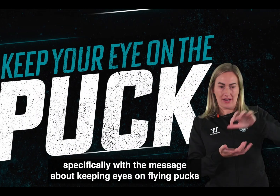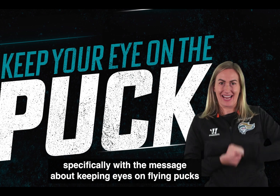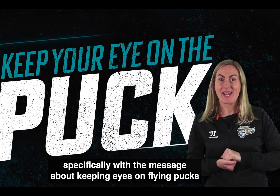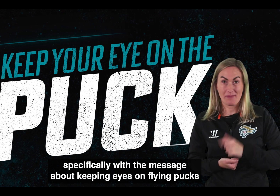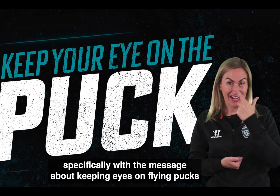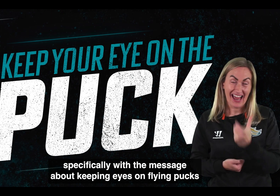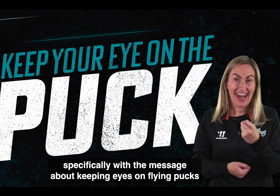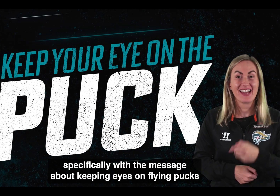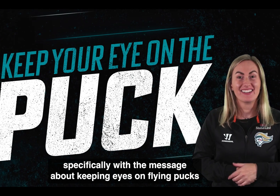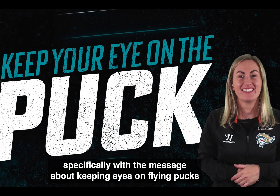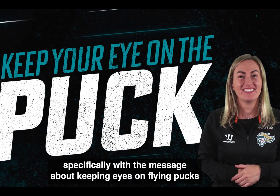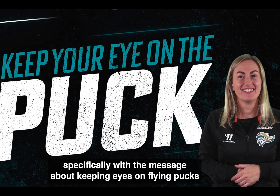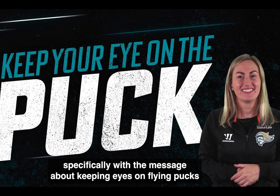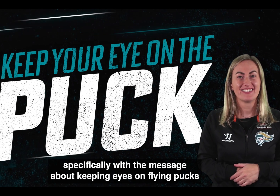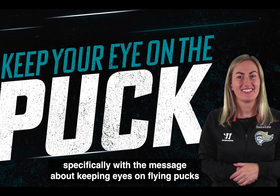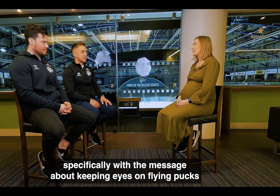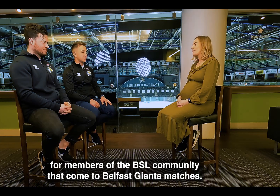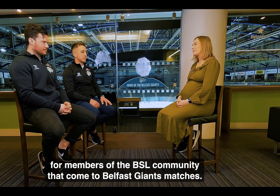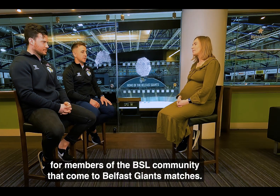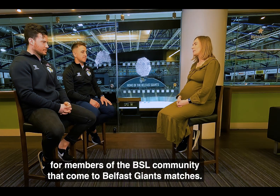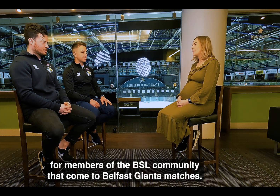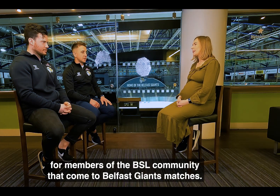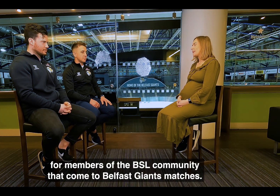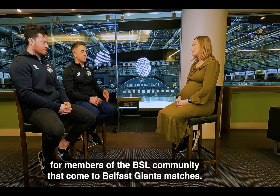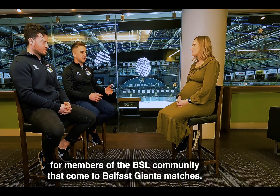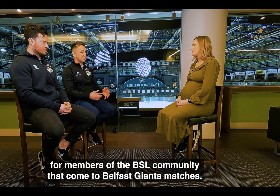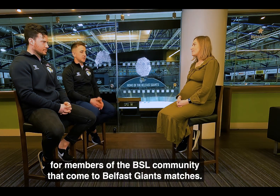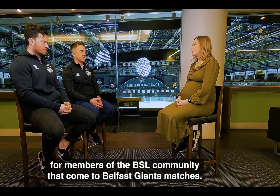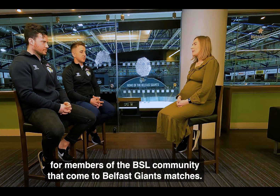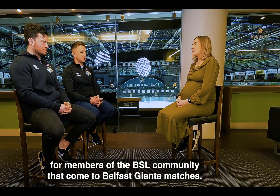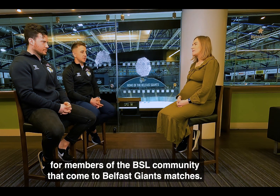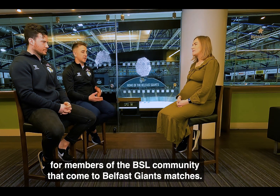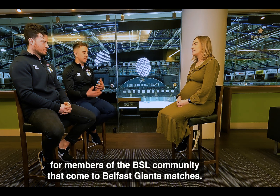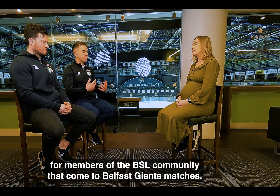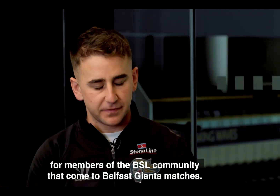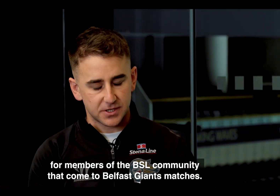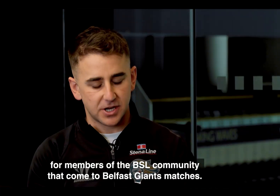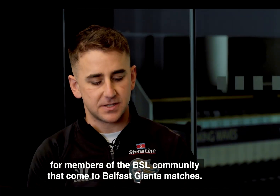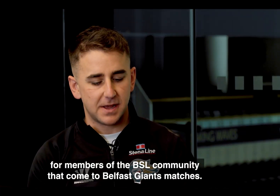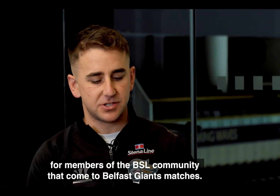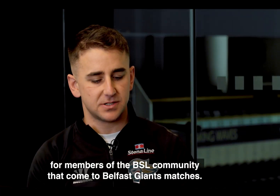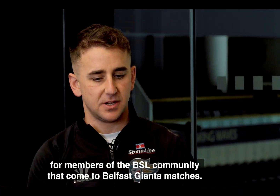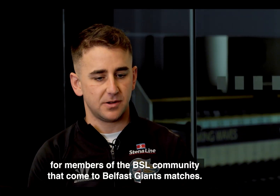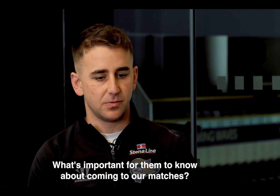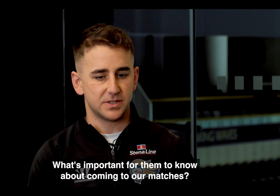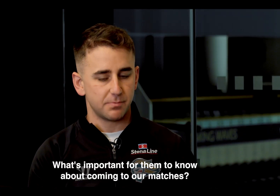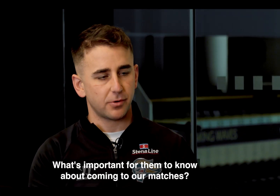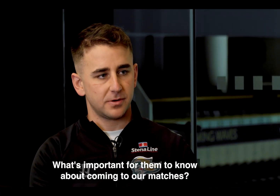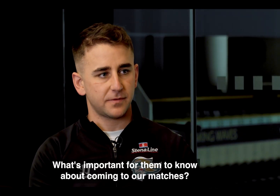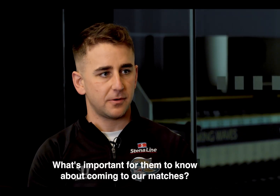about keeping eyes on flying pucks. For members of the BSL community that come to Belfast Giants matches, what's important for